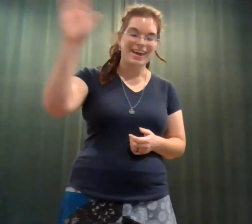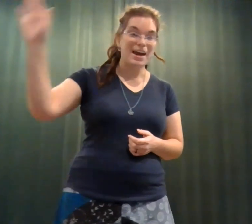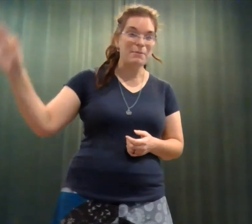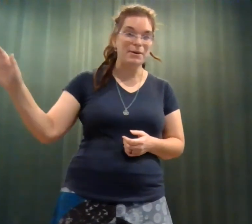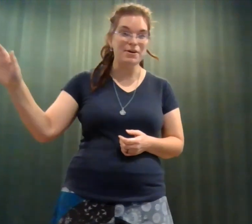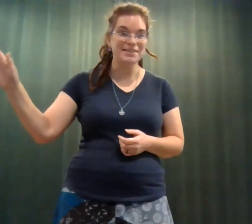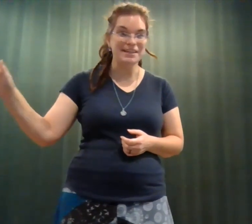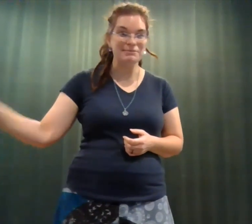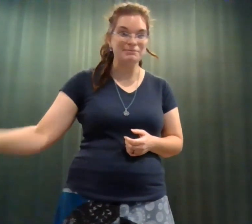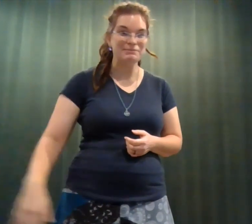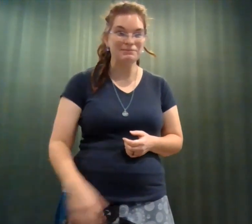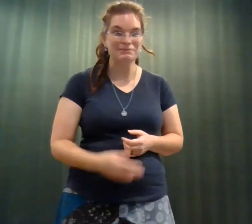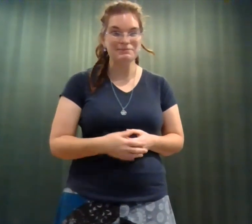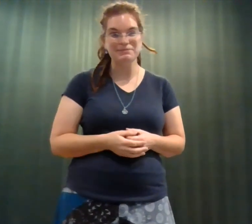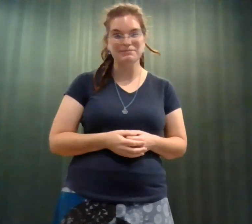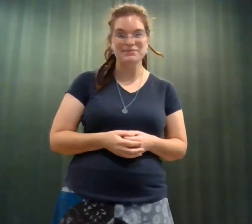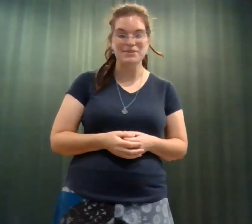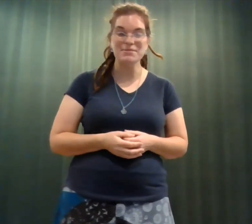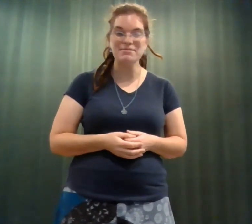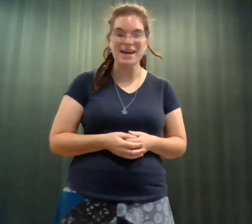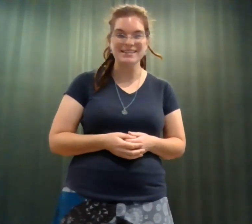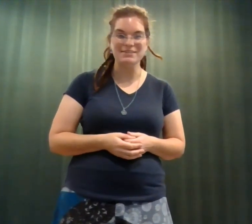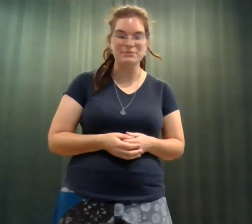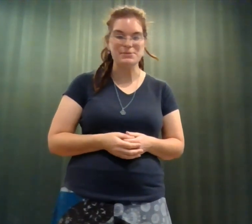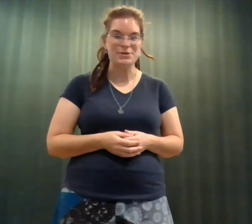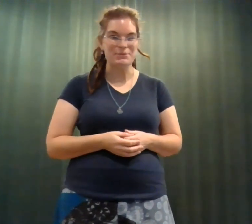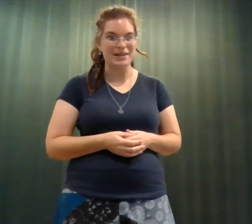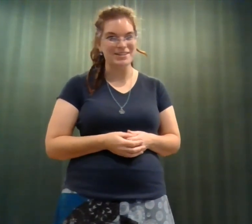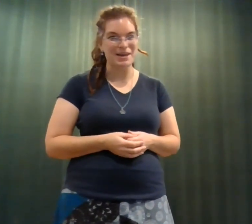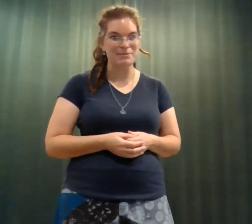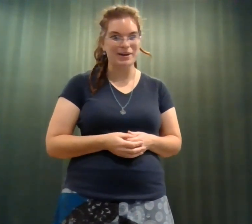Happy Haunting. This is Ms. Magda from the Vardo Branch Library.